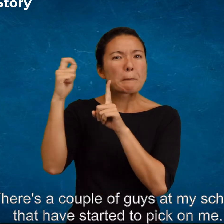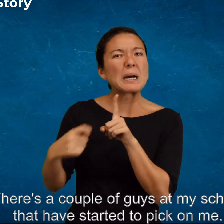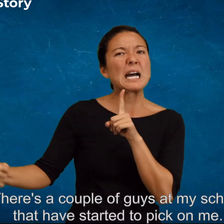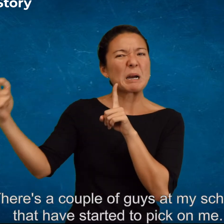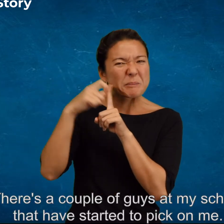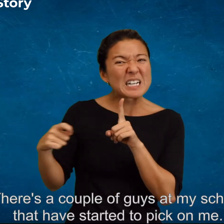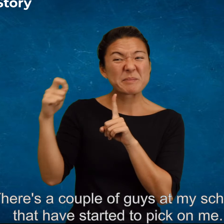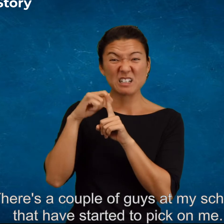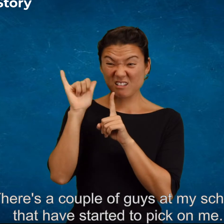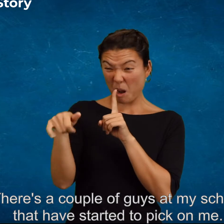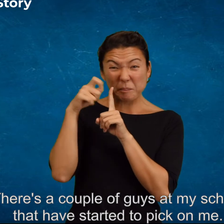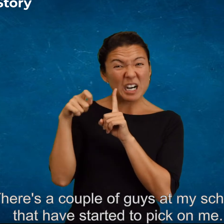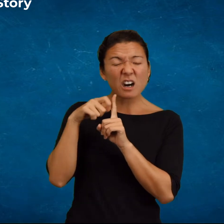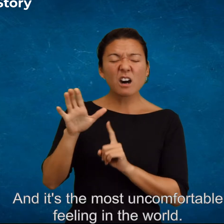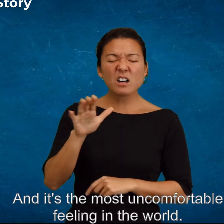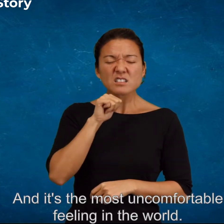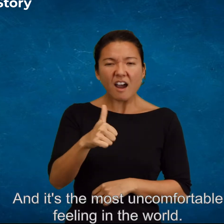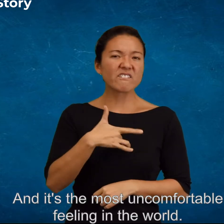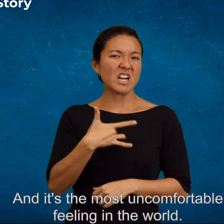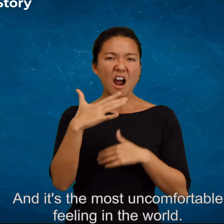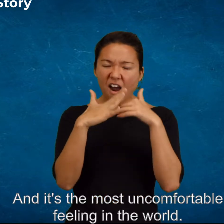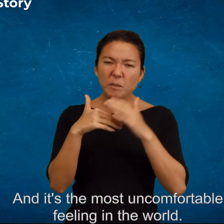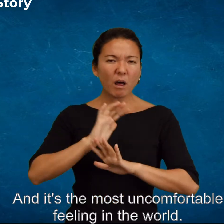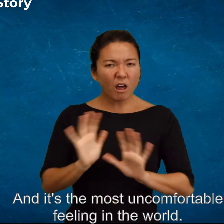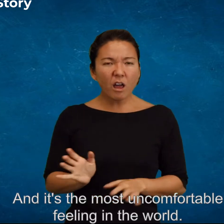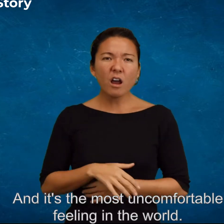my school that have started to pick on me and it's the most uncomfortable feeling in the world.